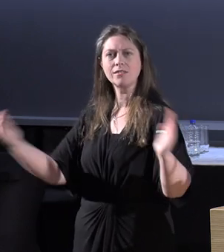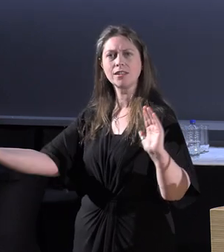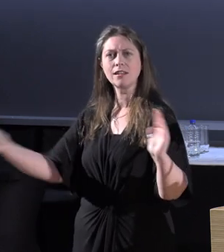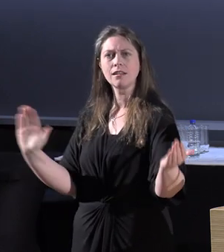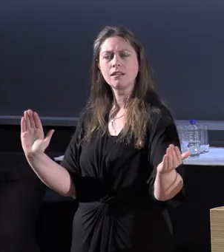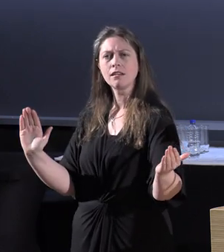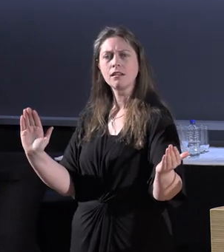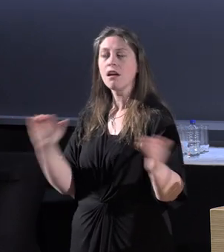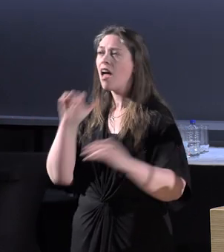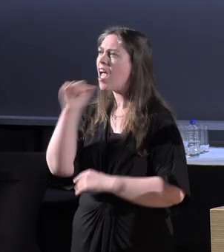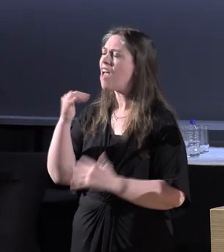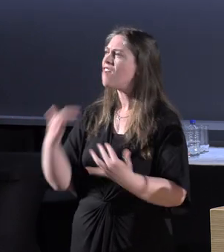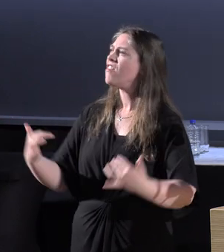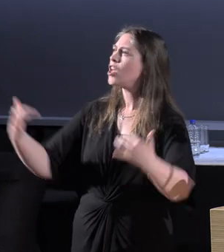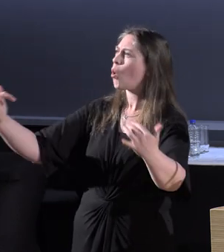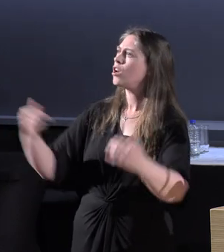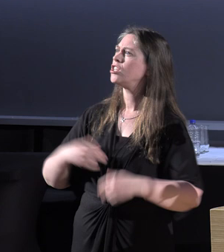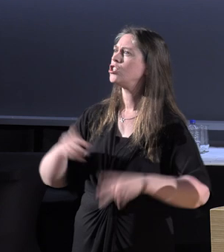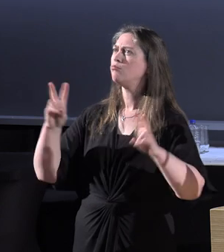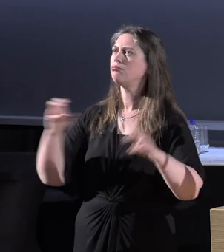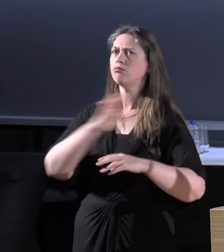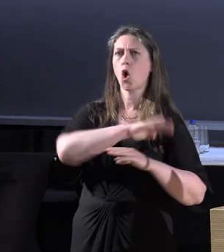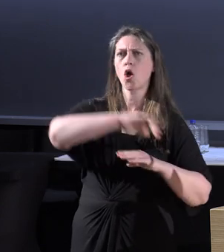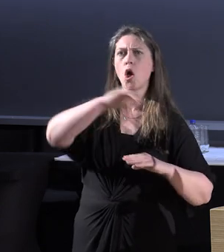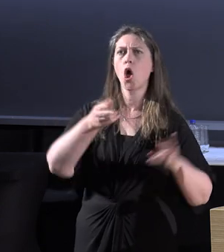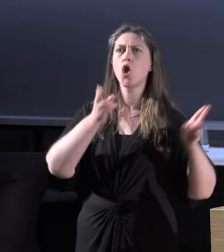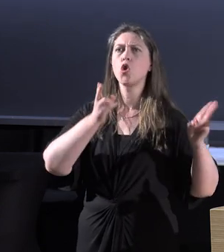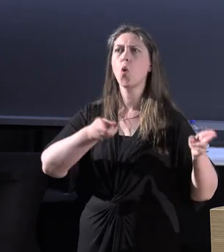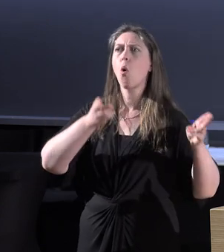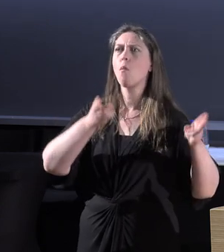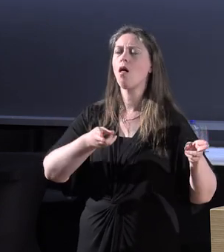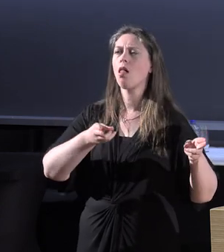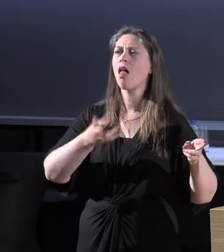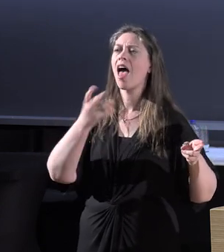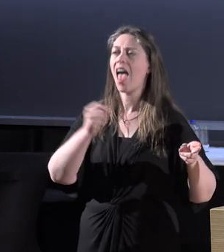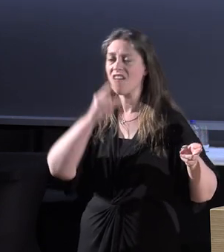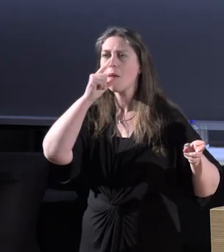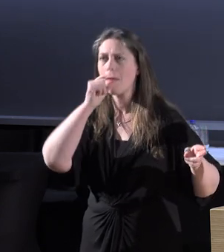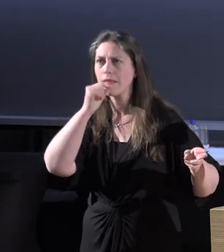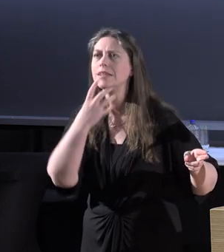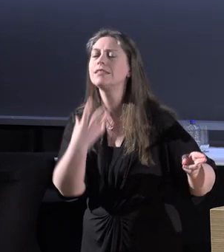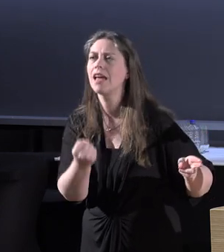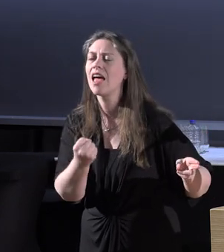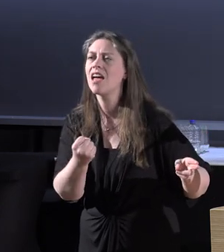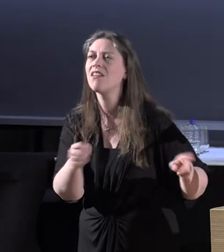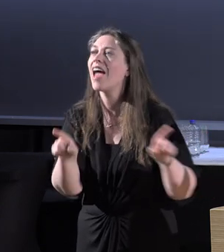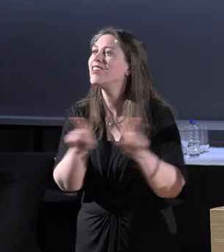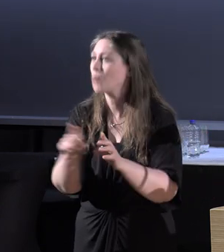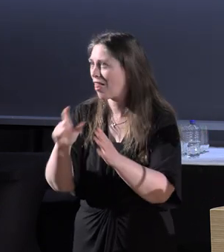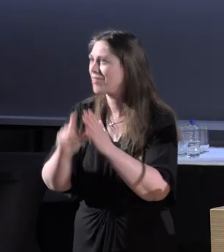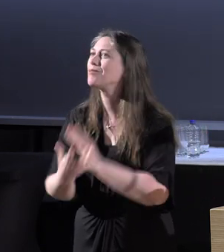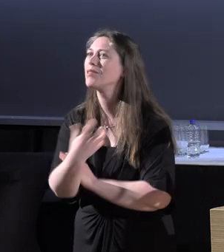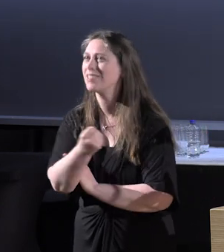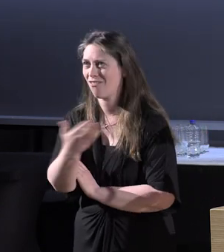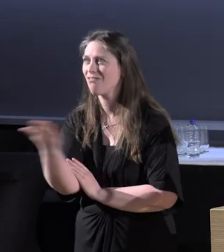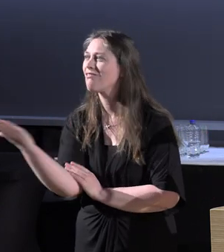the audience that are under the normal bell curve have abilities and disabilities.